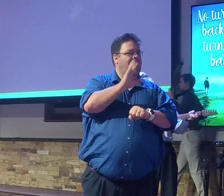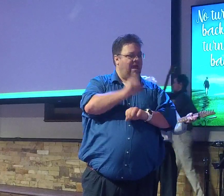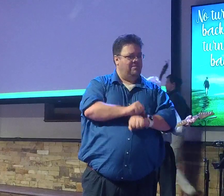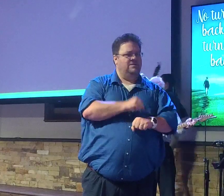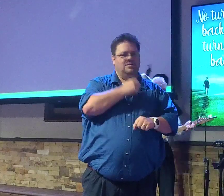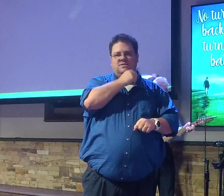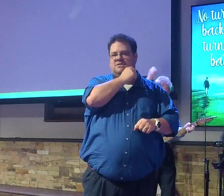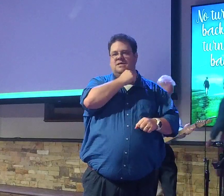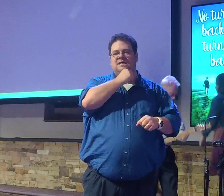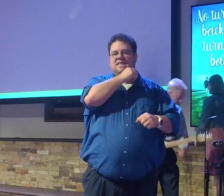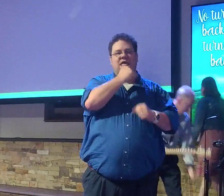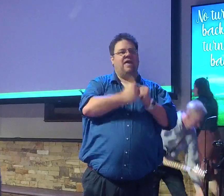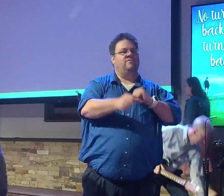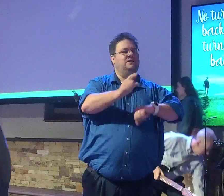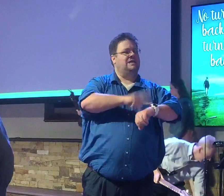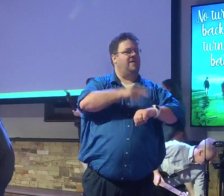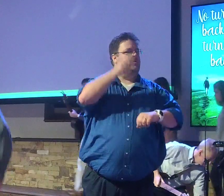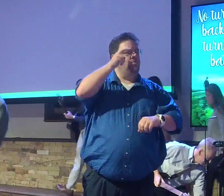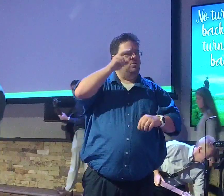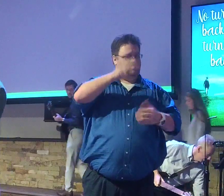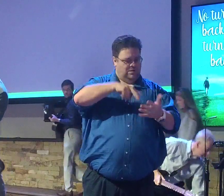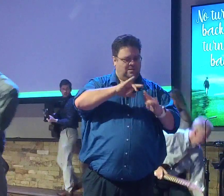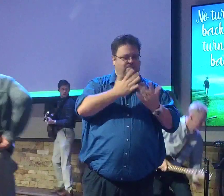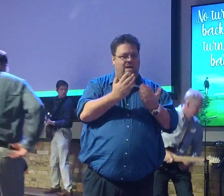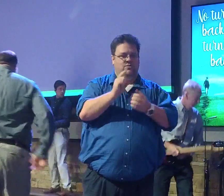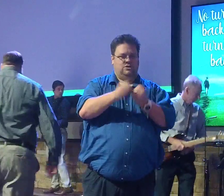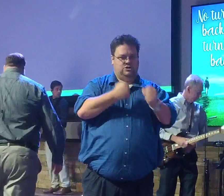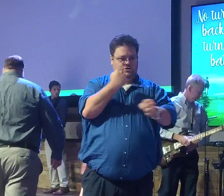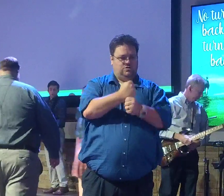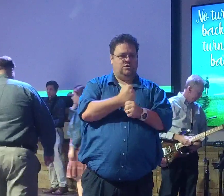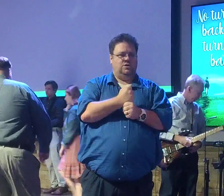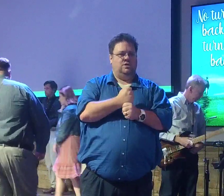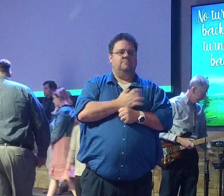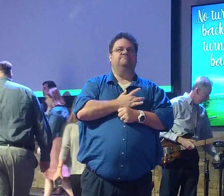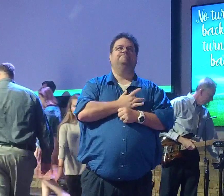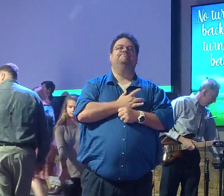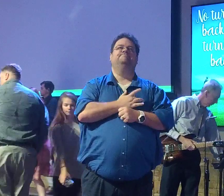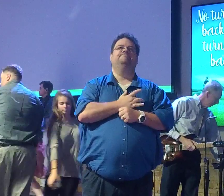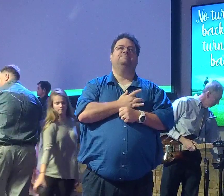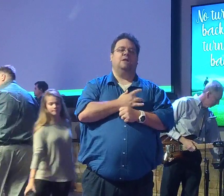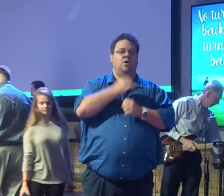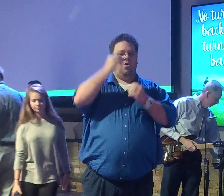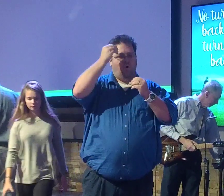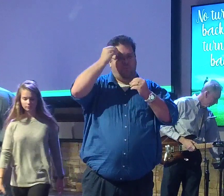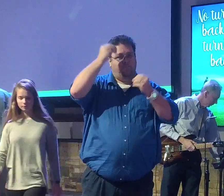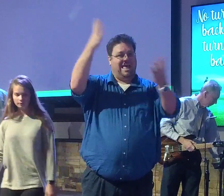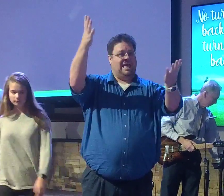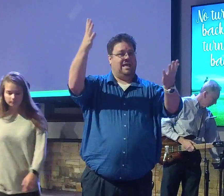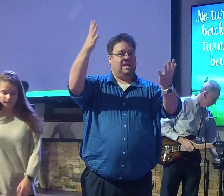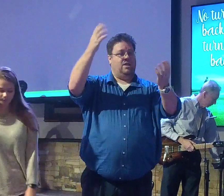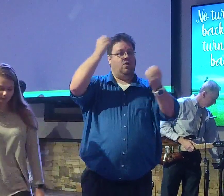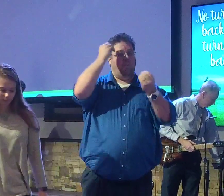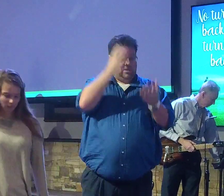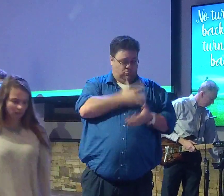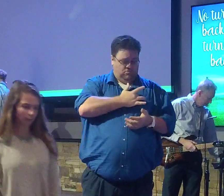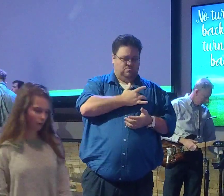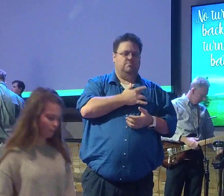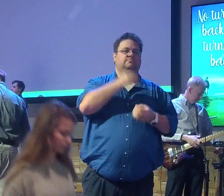hear the Bible this year and God speaks to your heart, I want you to obey. Act on it. Do it. Our motto at